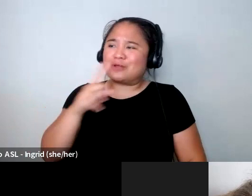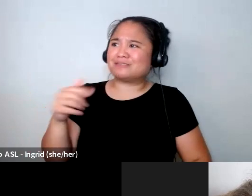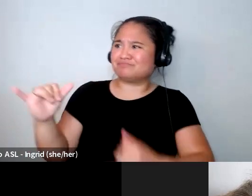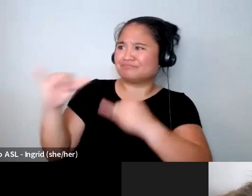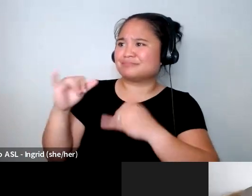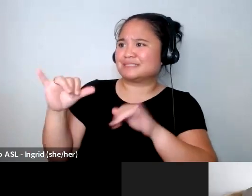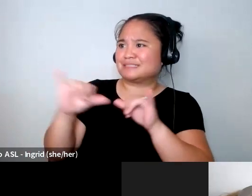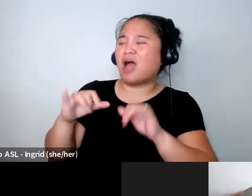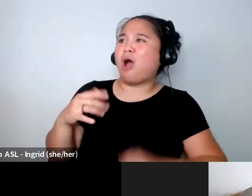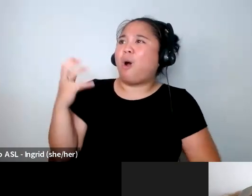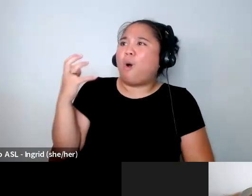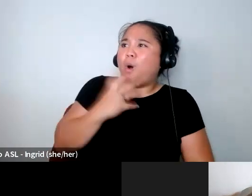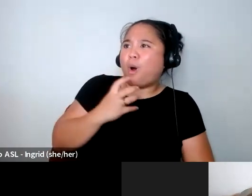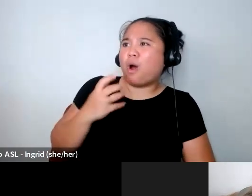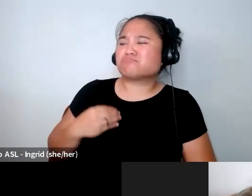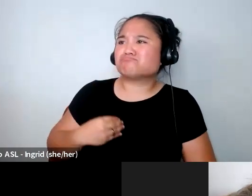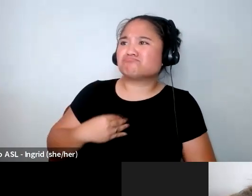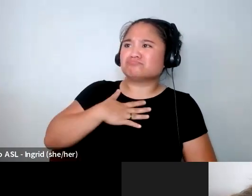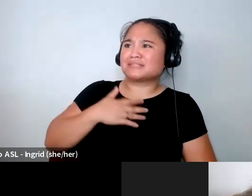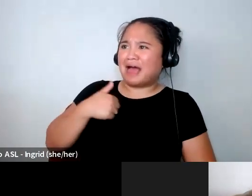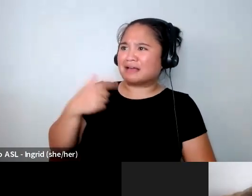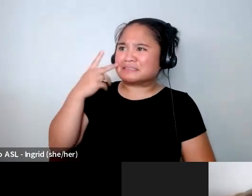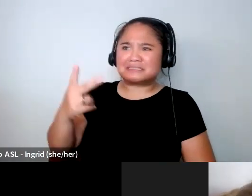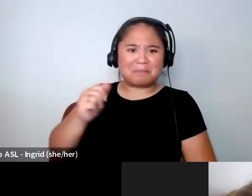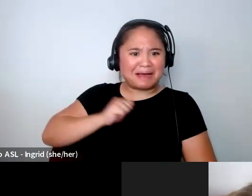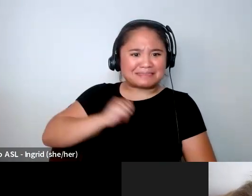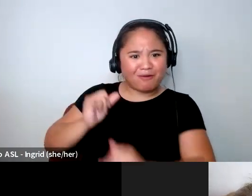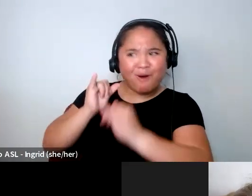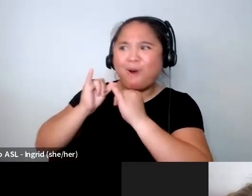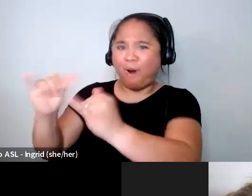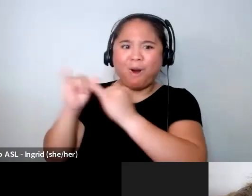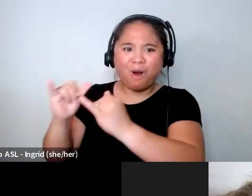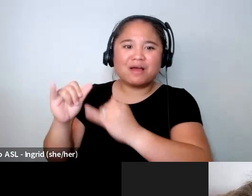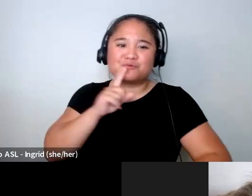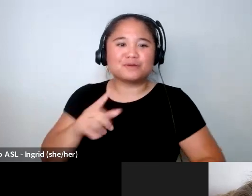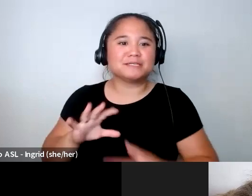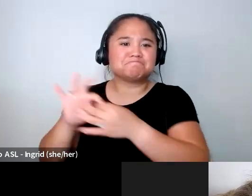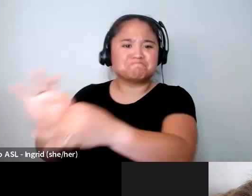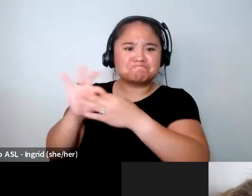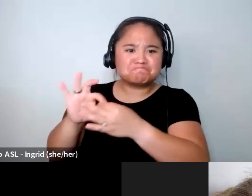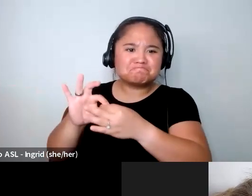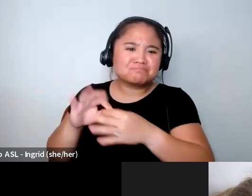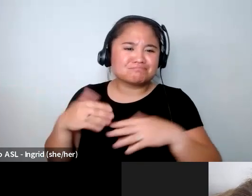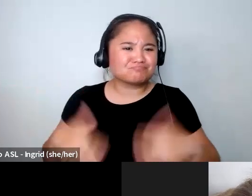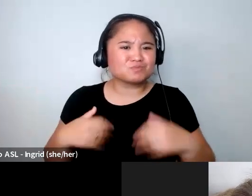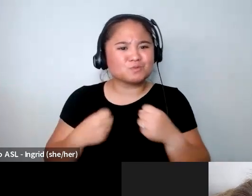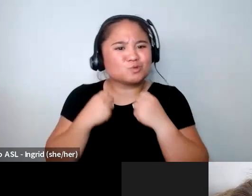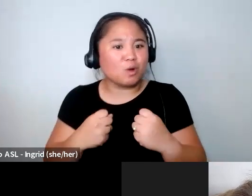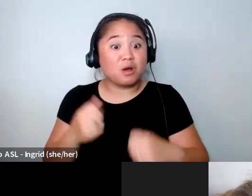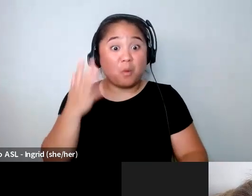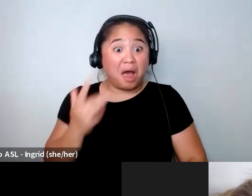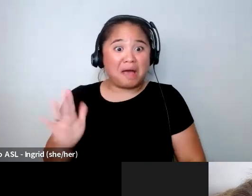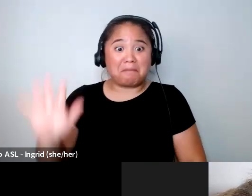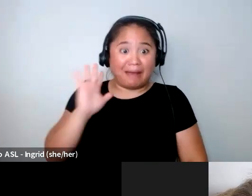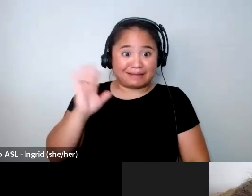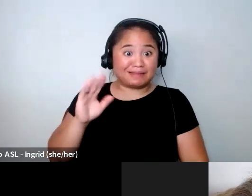I thought wow I'm seeing myself like it and it resonated with me so greatly because back then